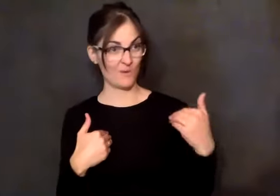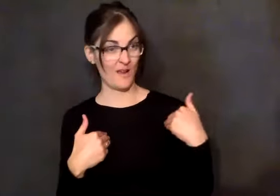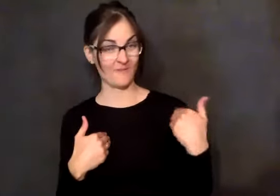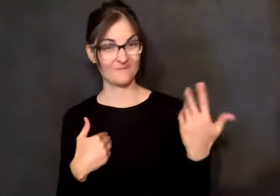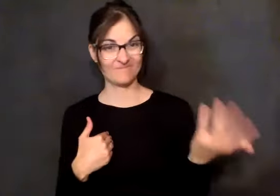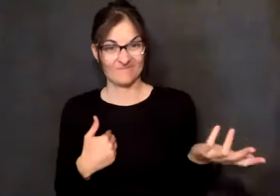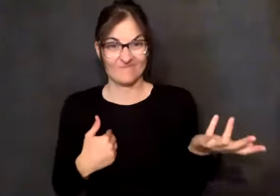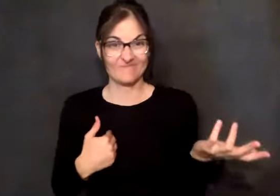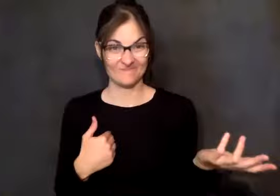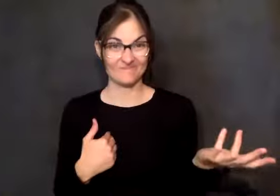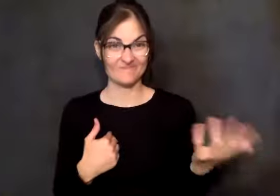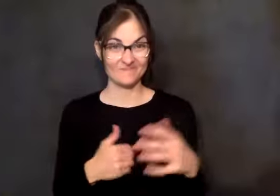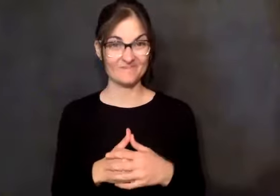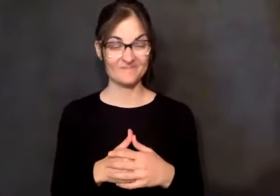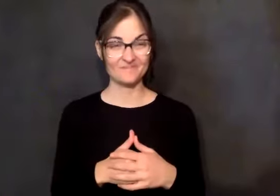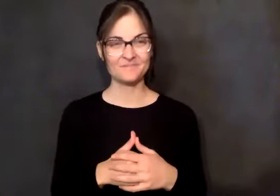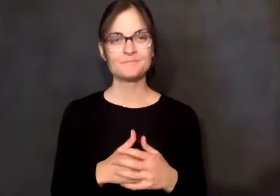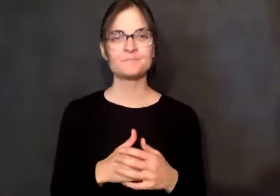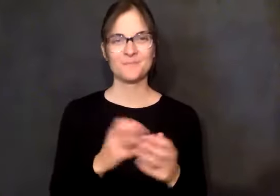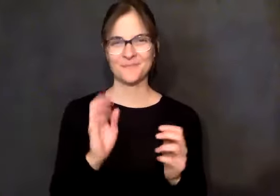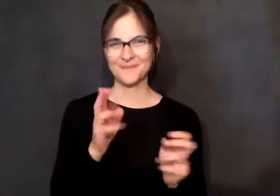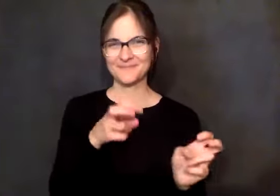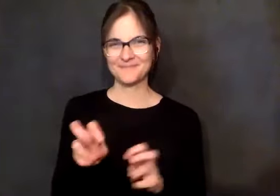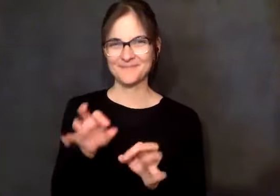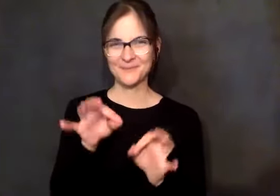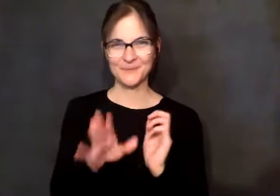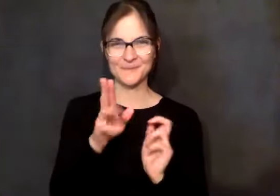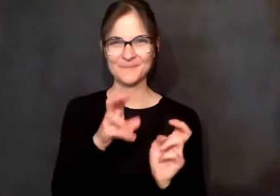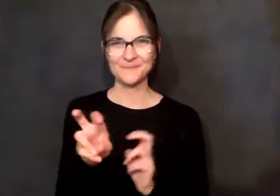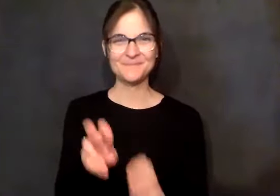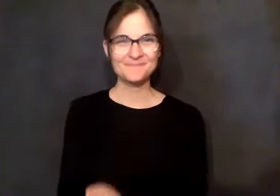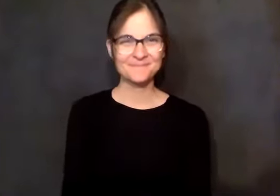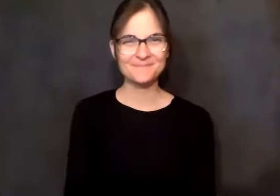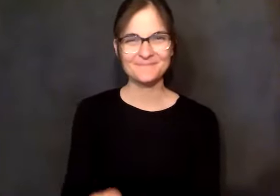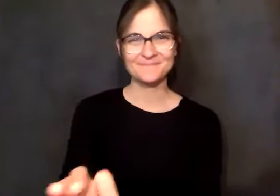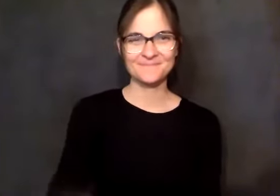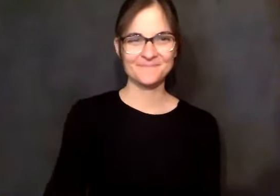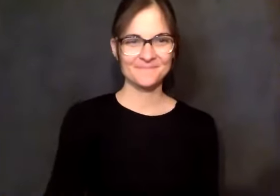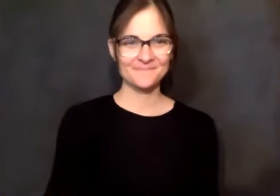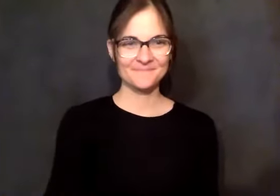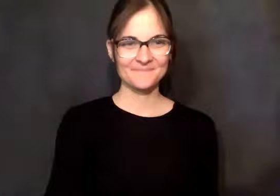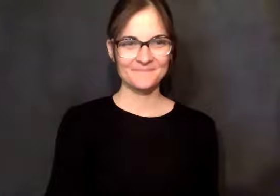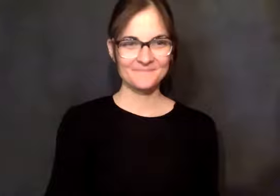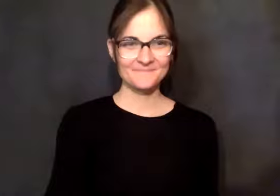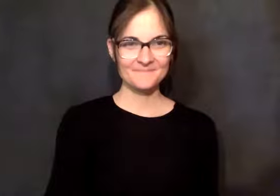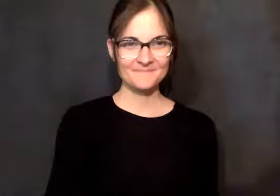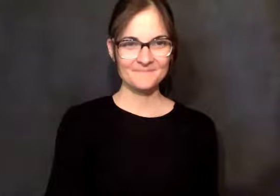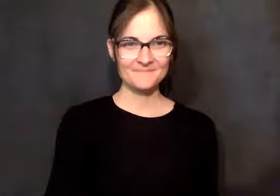are. And once you have it, you have it. It's sort of like anything else. You know, you can't get rid of it. And there's people who